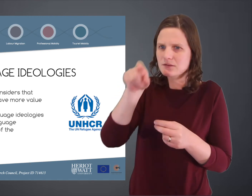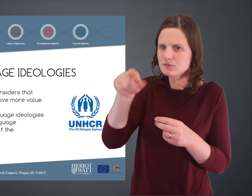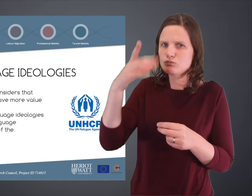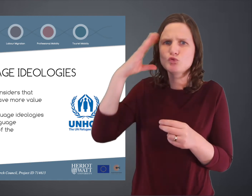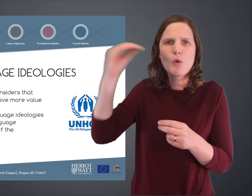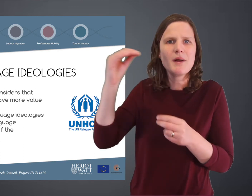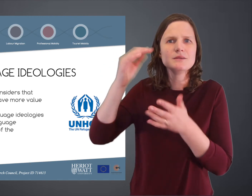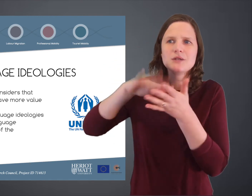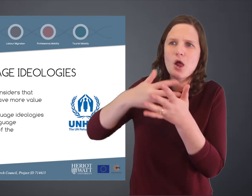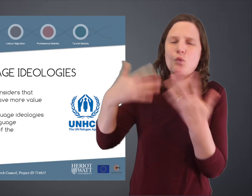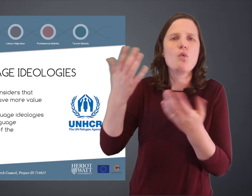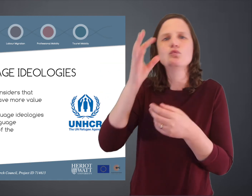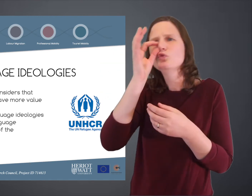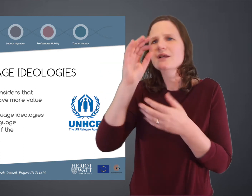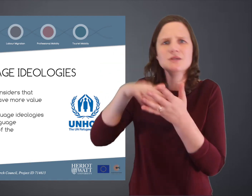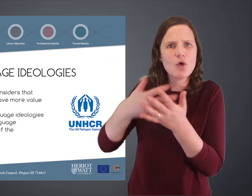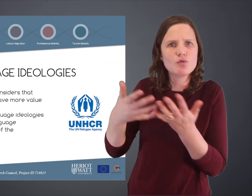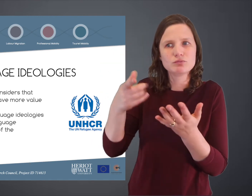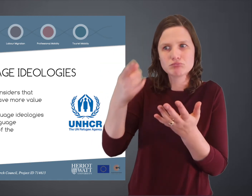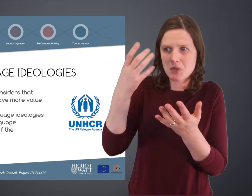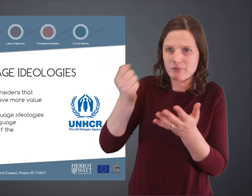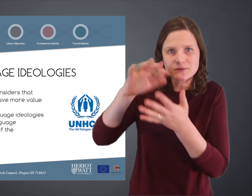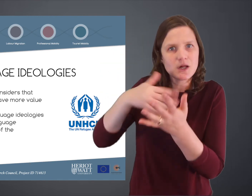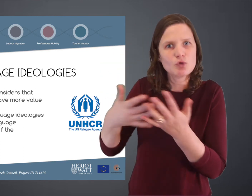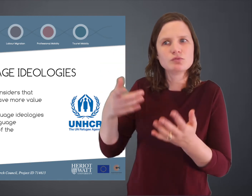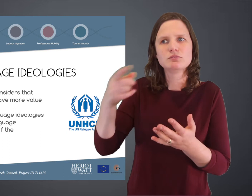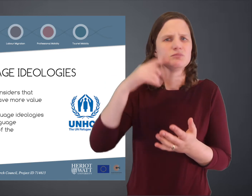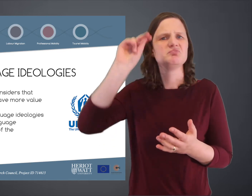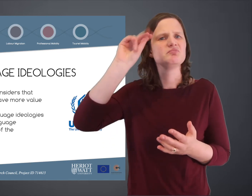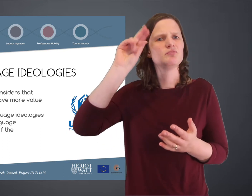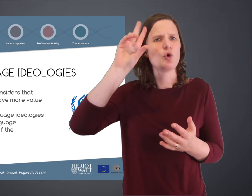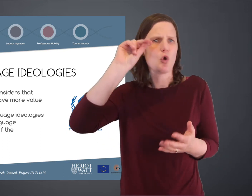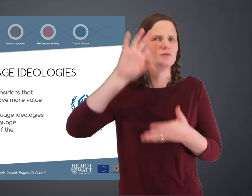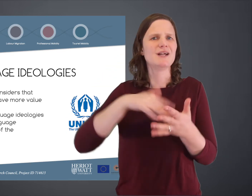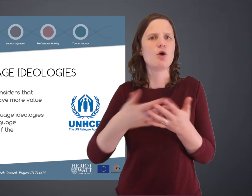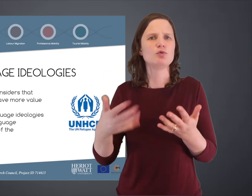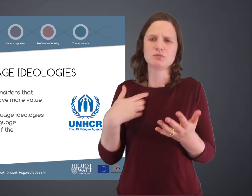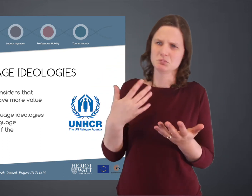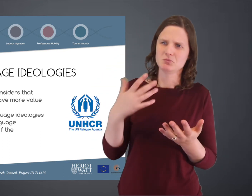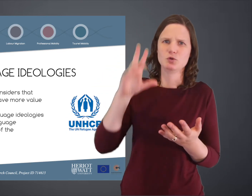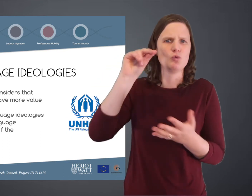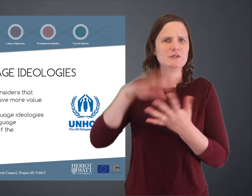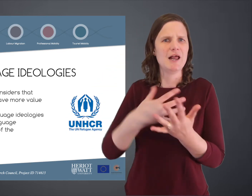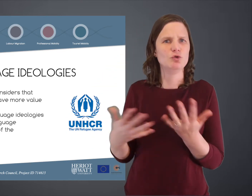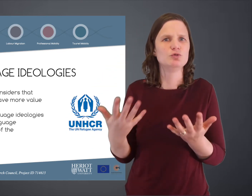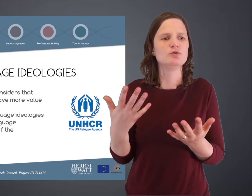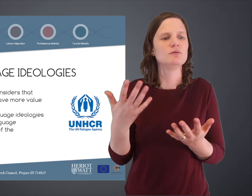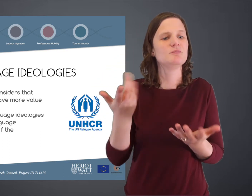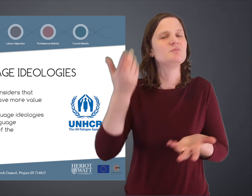And when I asked about Somalian or Sudanese sign languages, I got the response, typically, that they were not